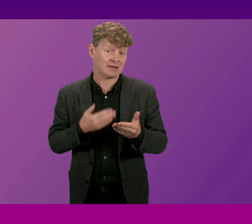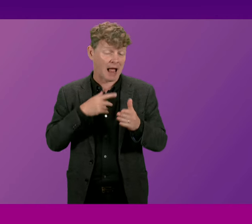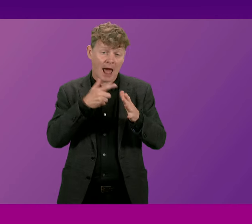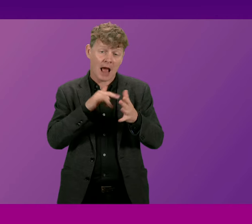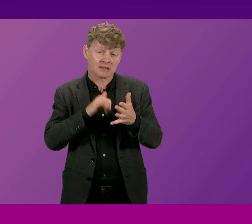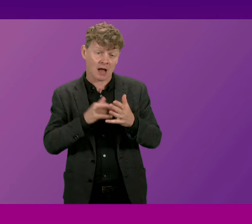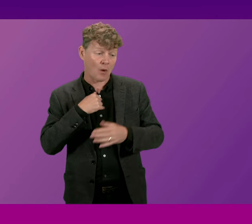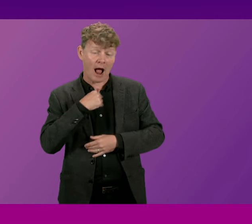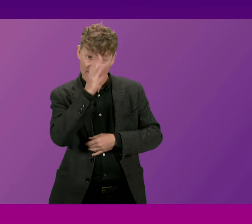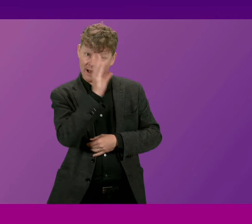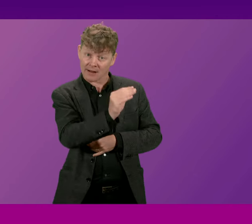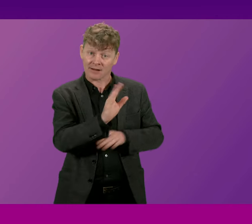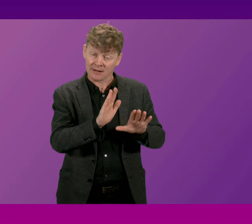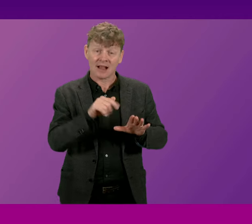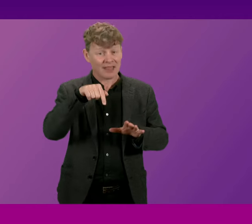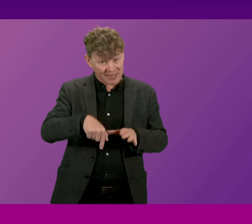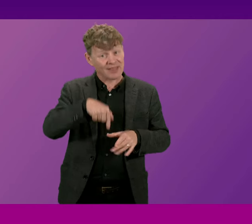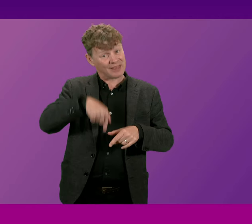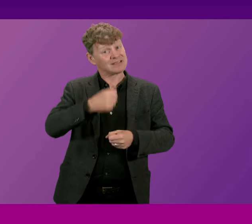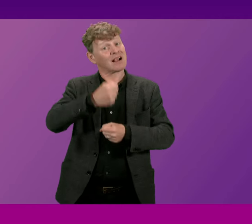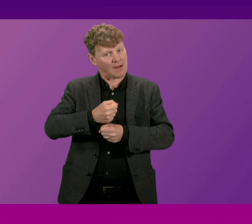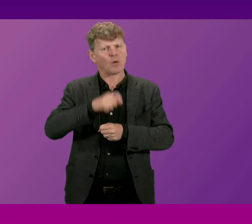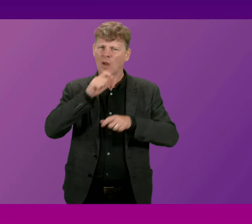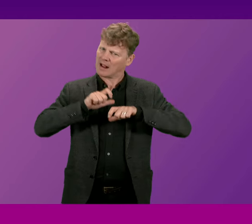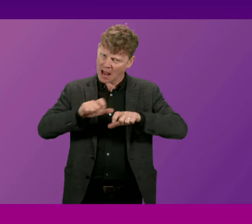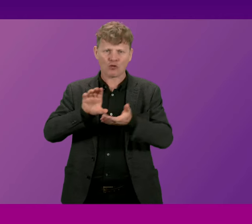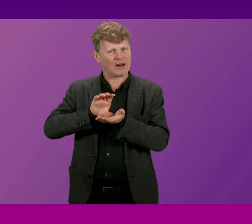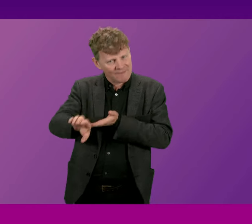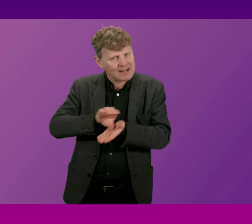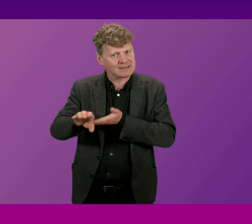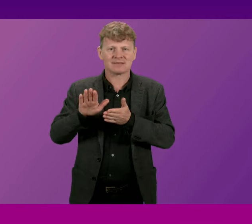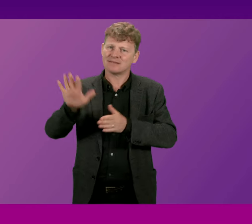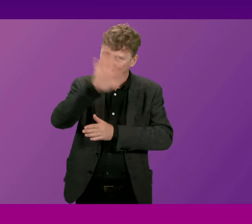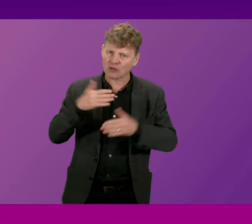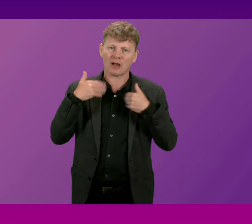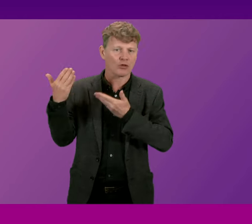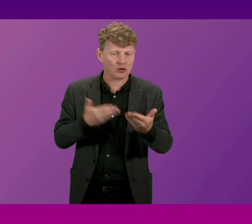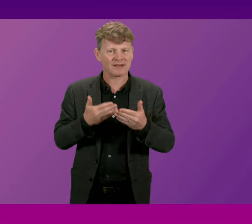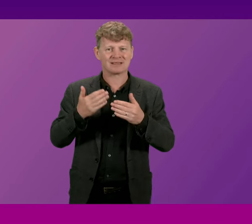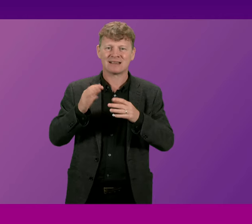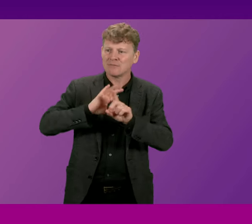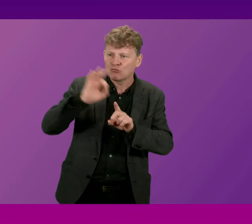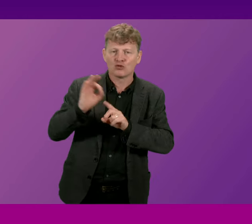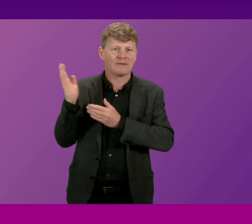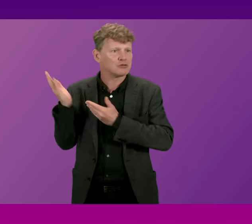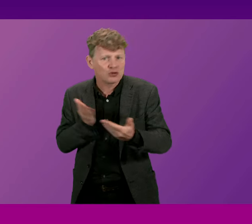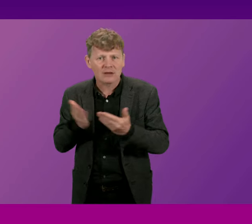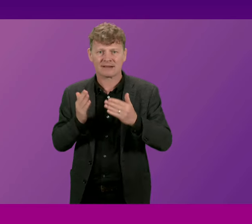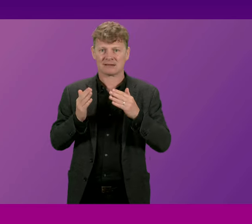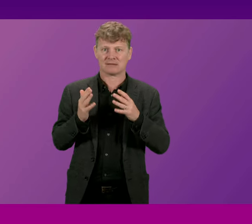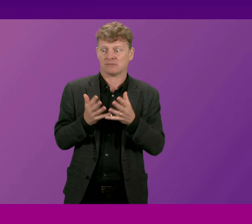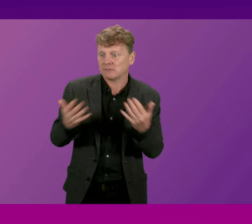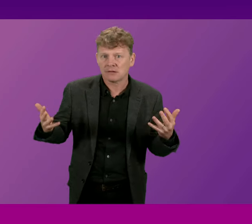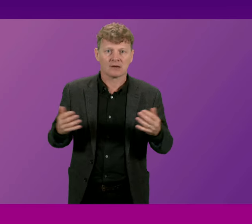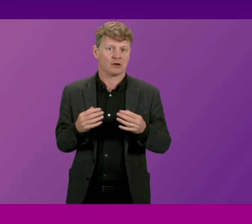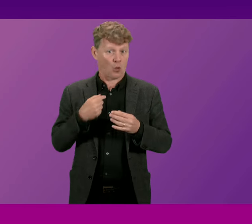assurance that the government will continue to invest in the National Health Service to expand capacity we obviously are trying to deliver